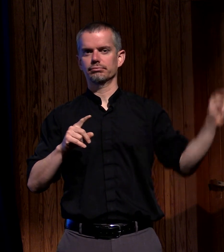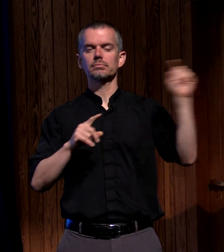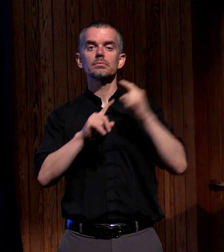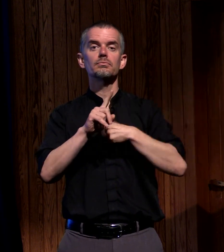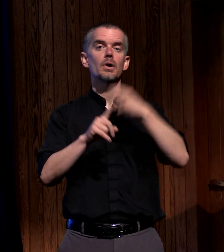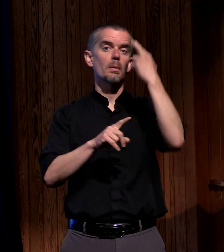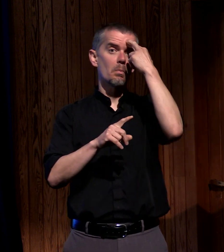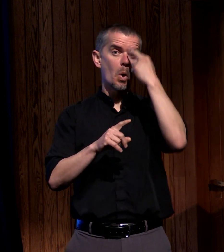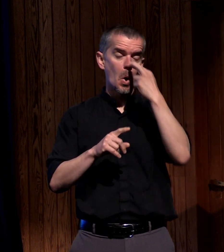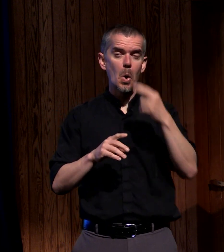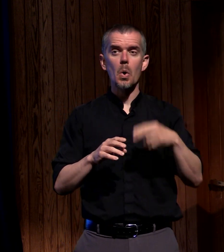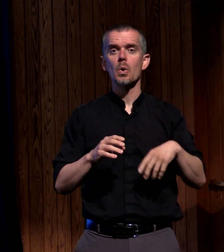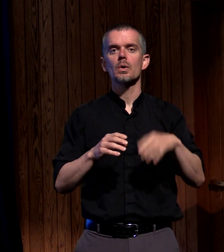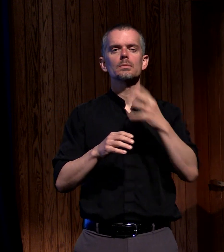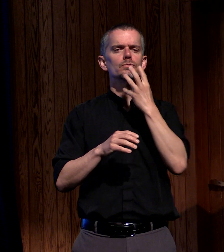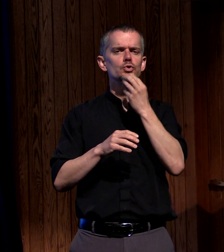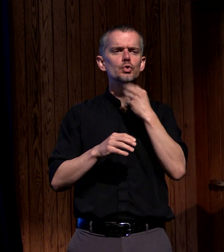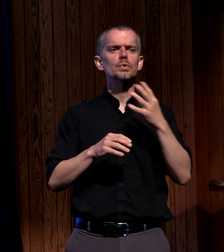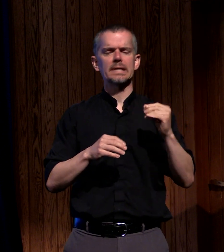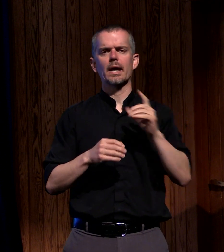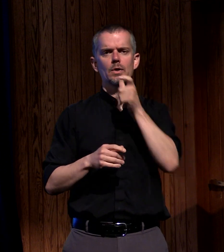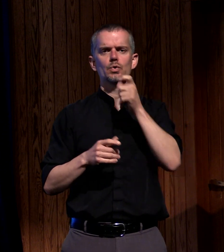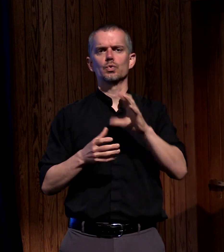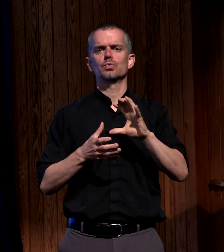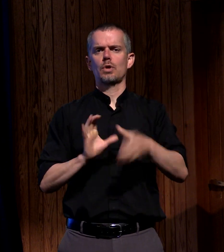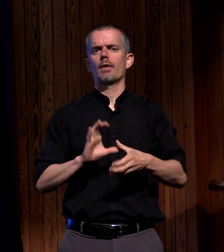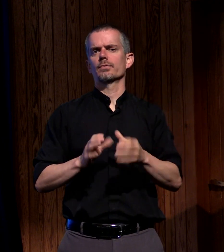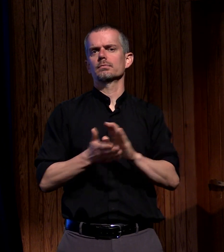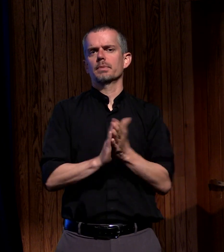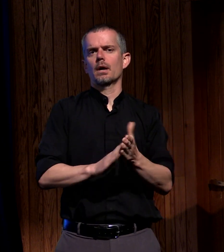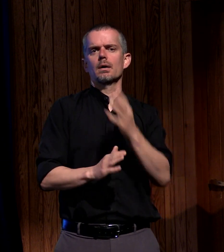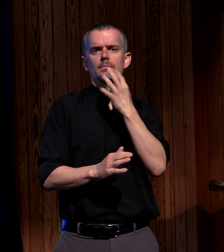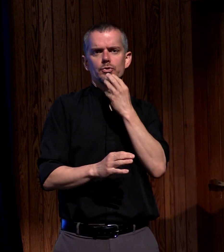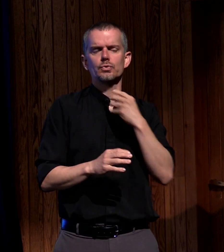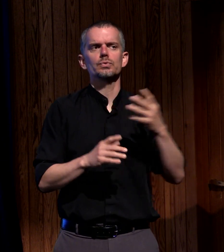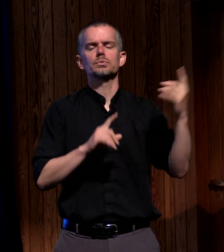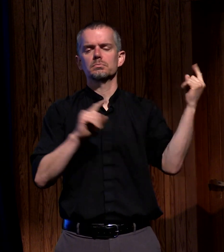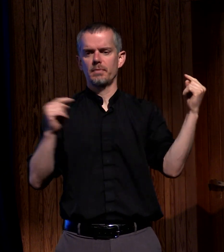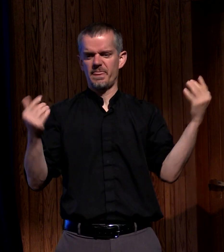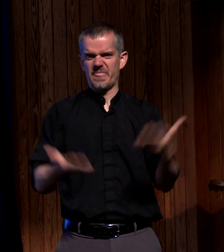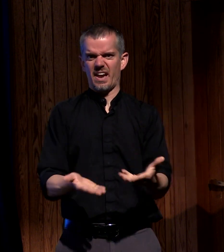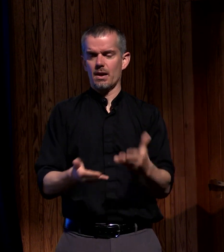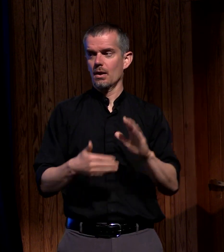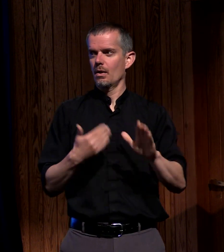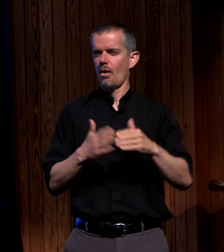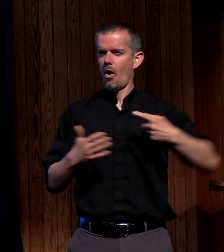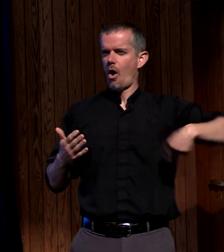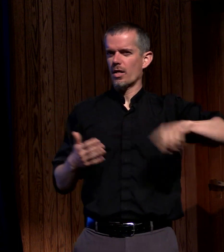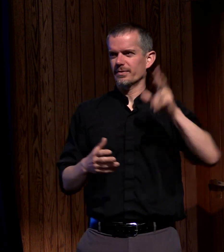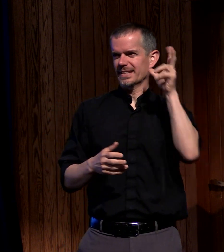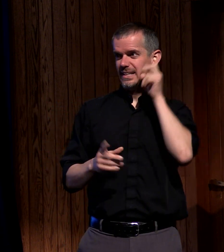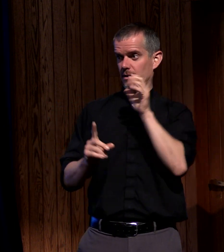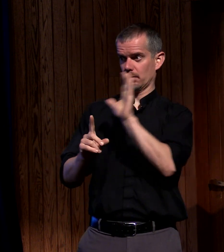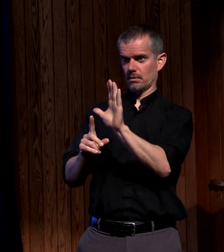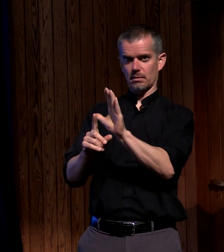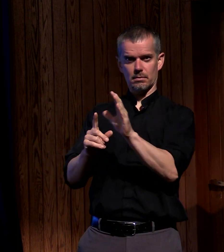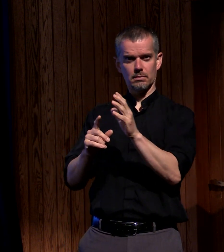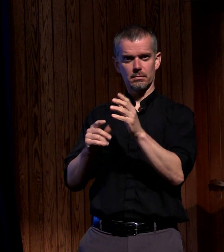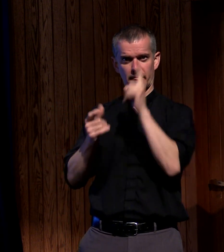both Jews and converts to Judaism Cretans and Arabs and we all hear these people speaking in our own languages